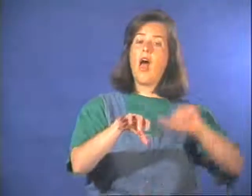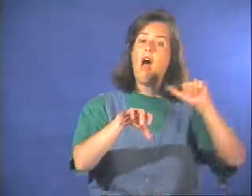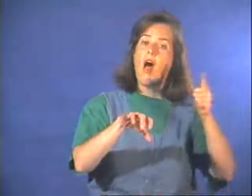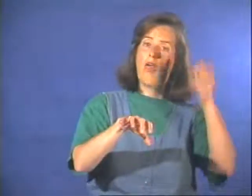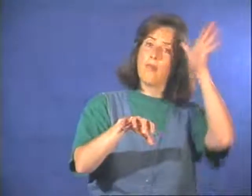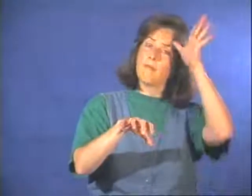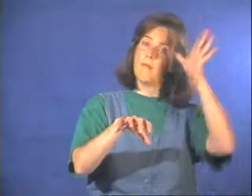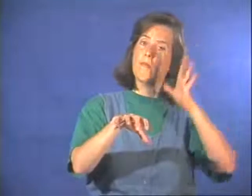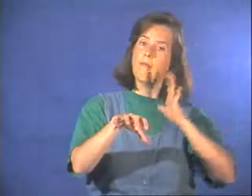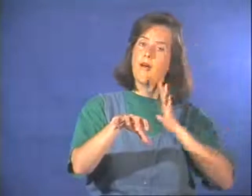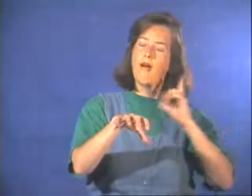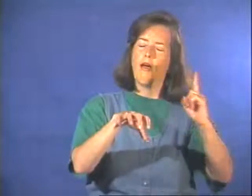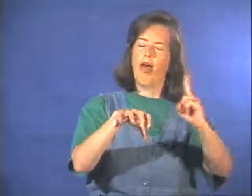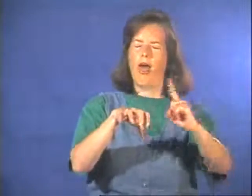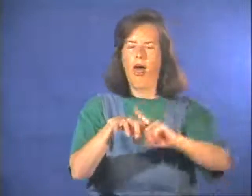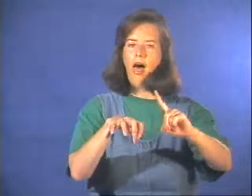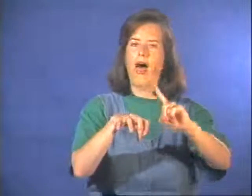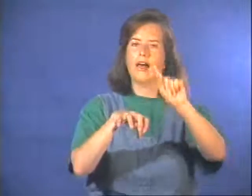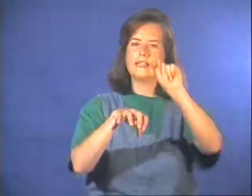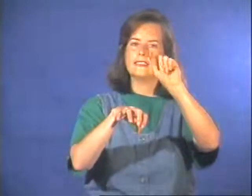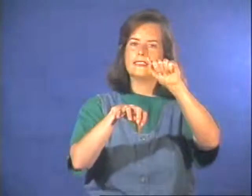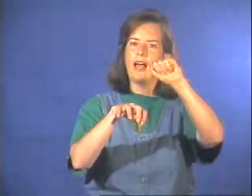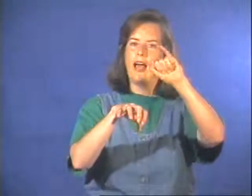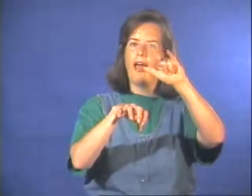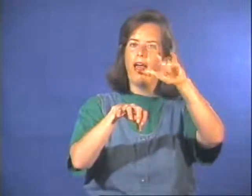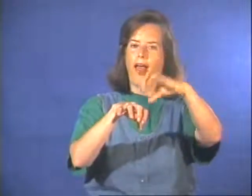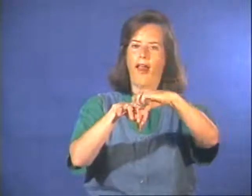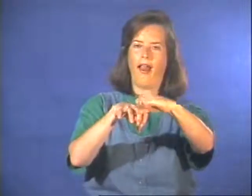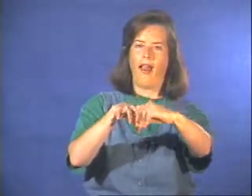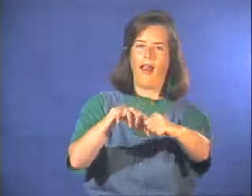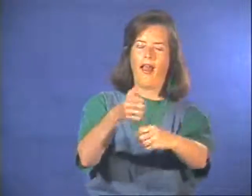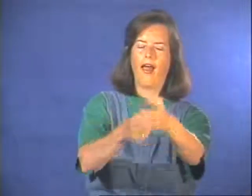The other stumbled over the elephant's tail.